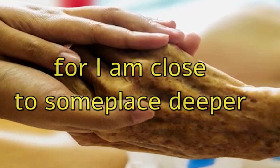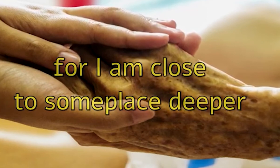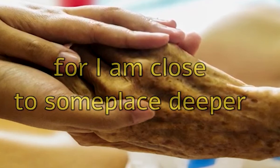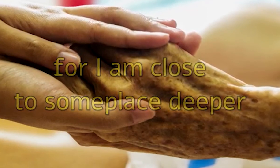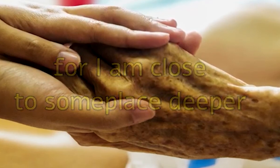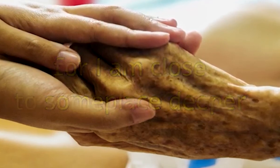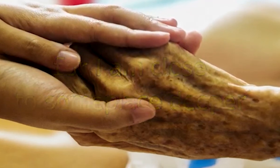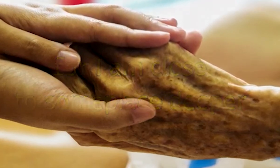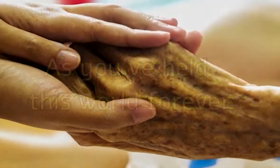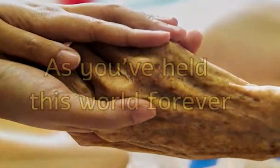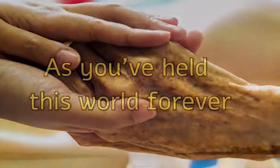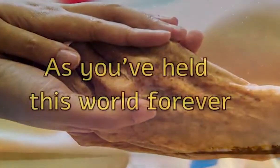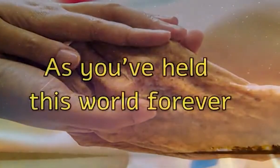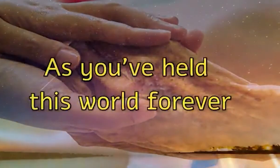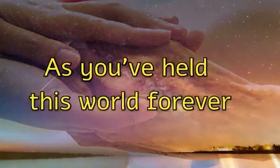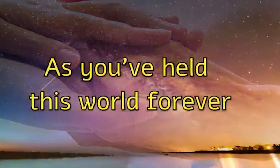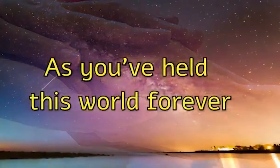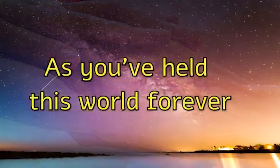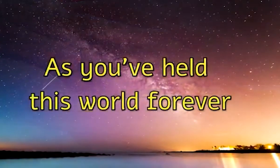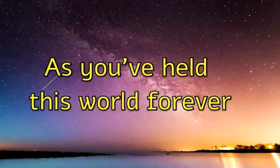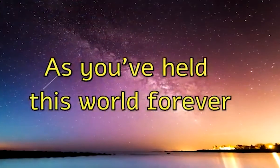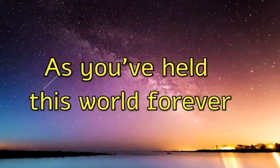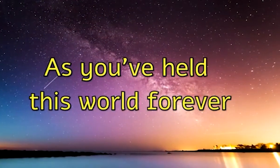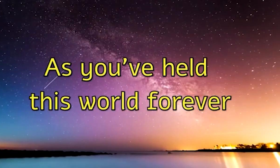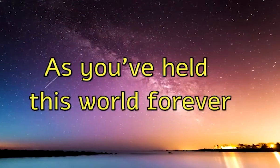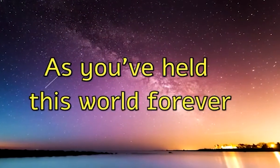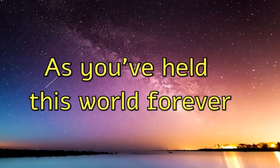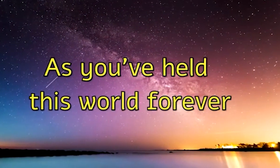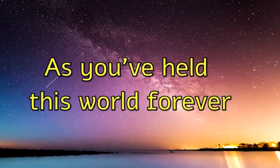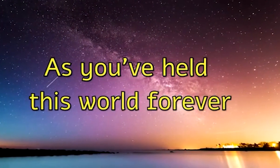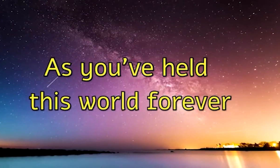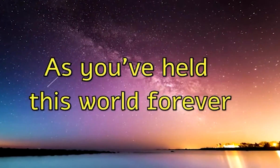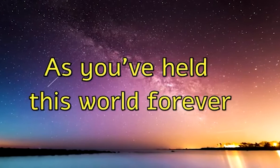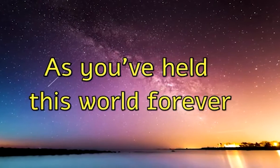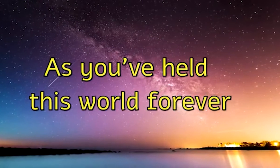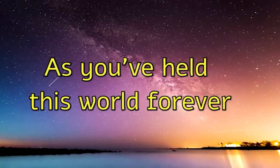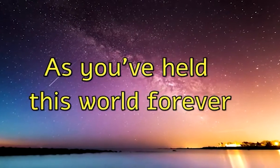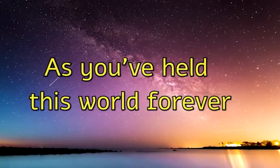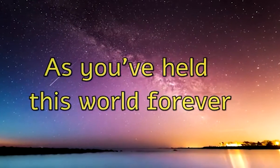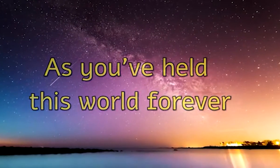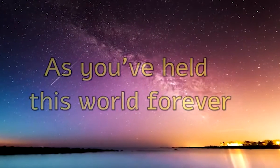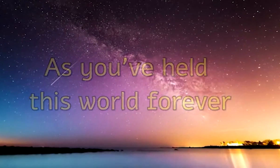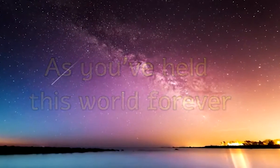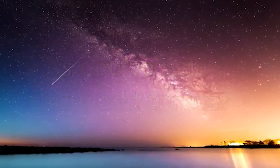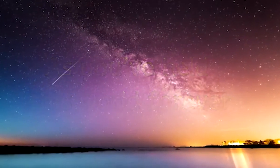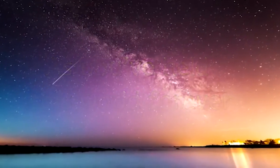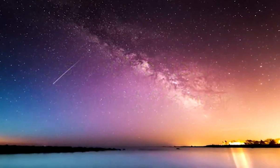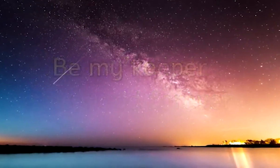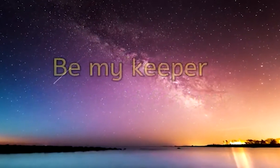deeper as you've held this world forever be